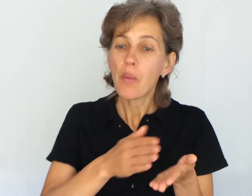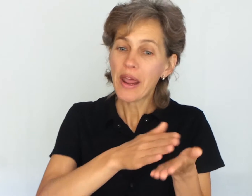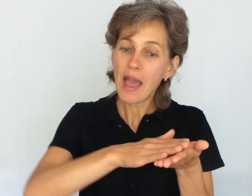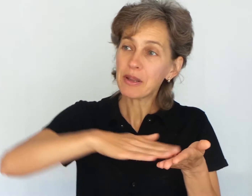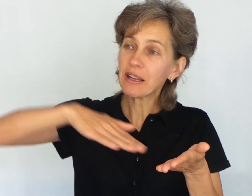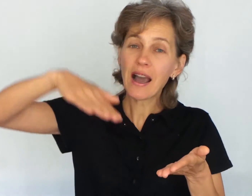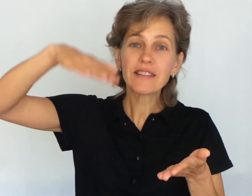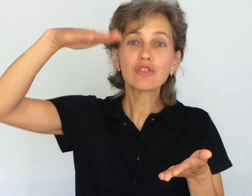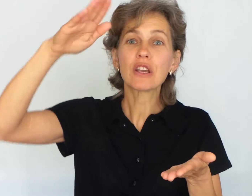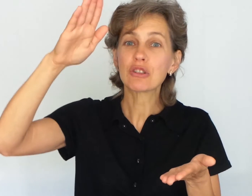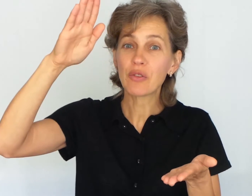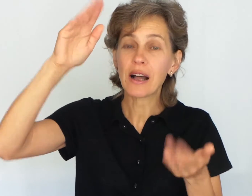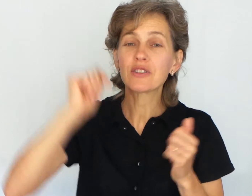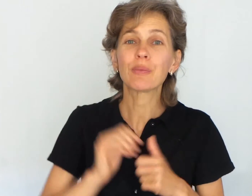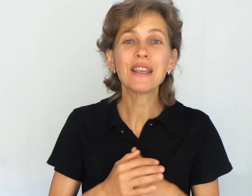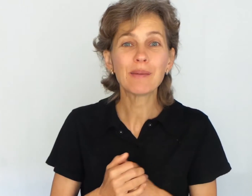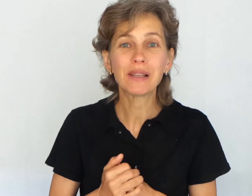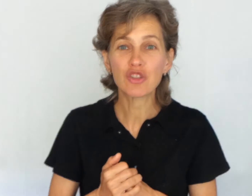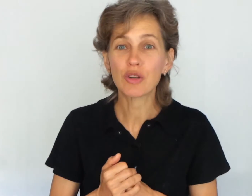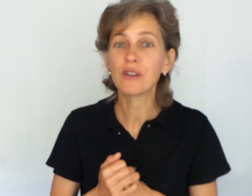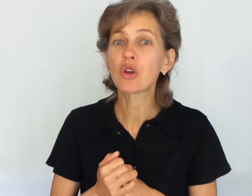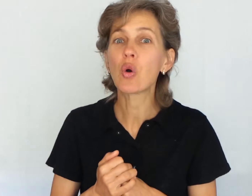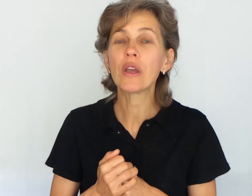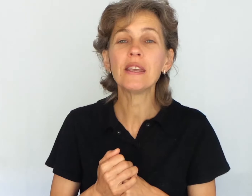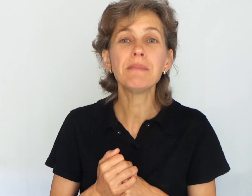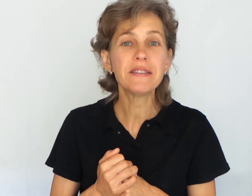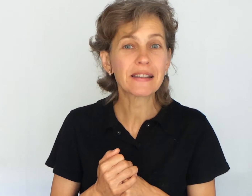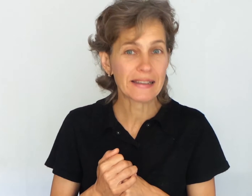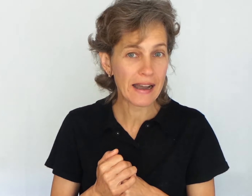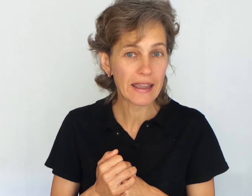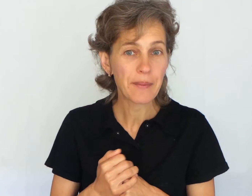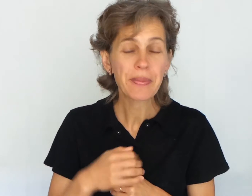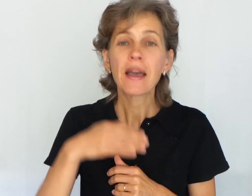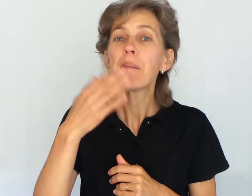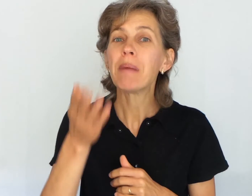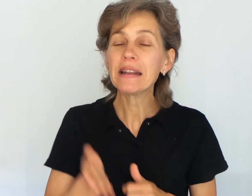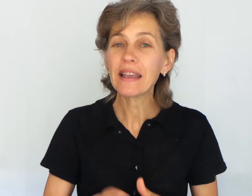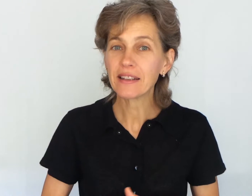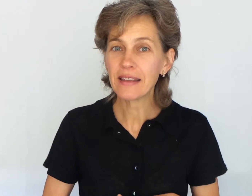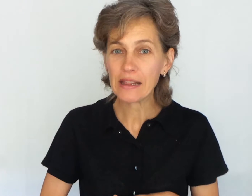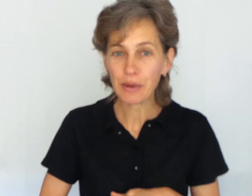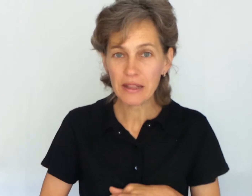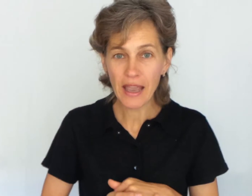what happens? The concentration of calcium in the bloodstream will go immediately high. Body cannot tolerate that